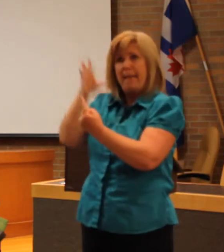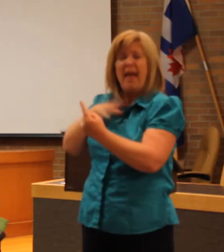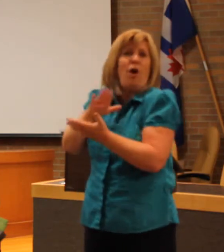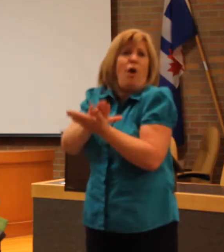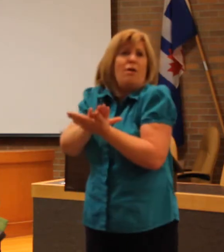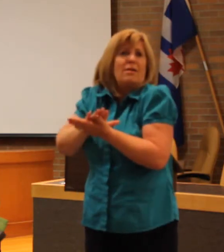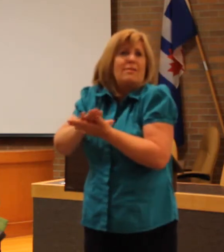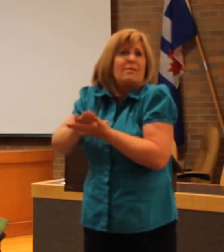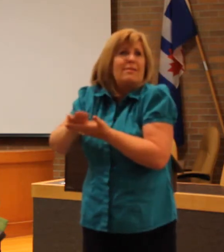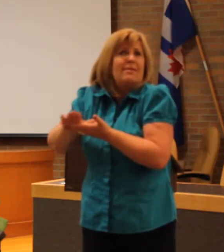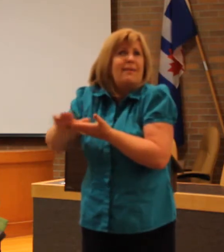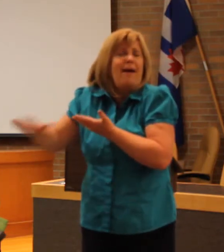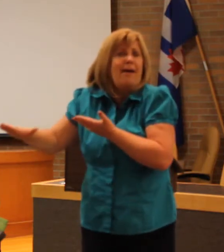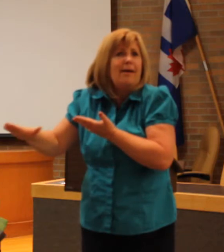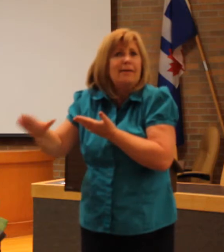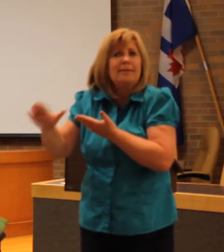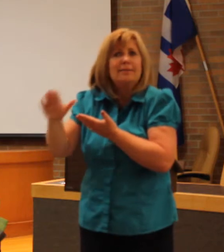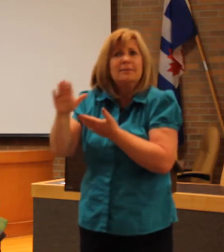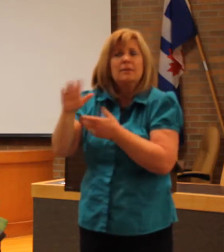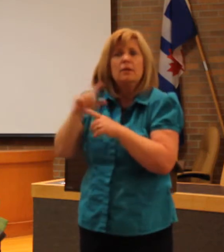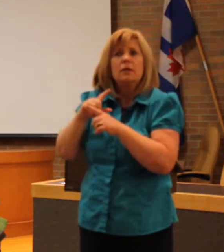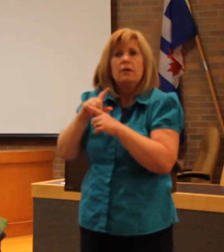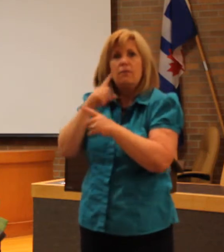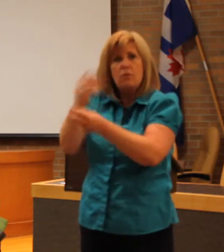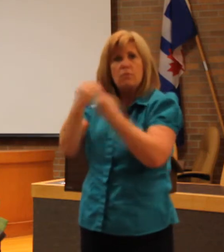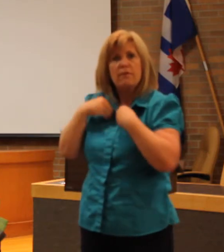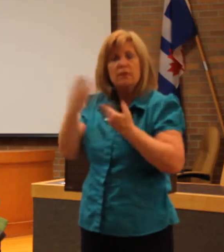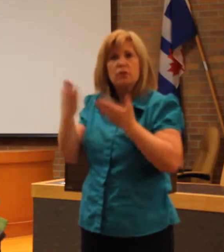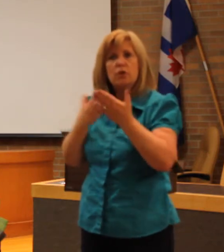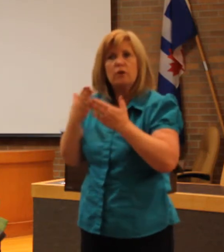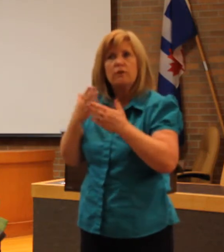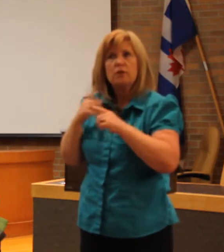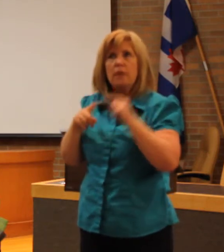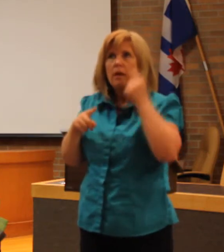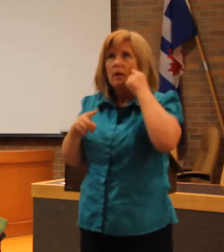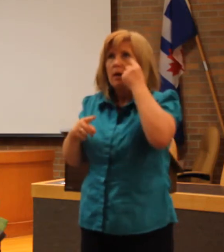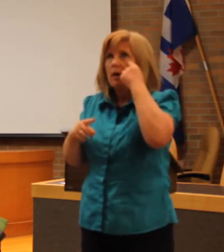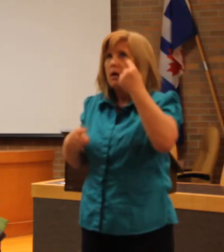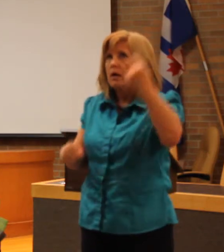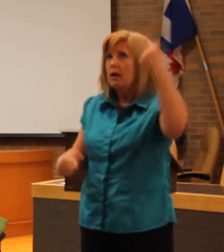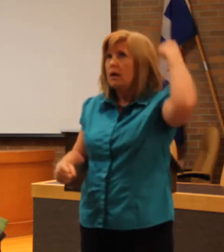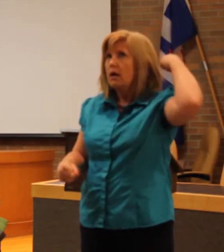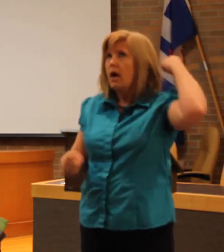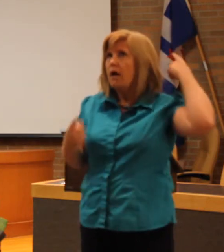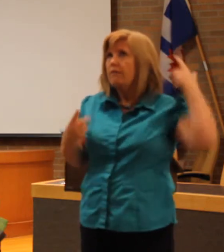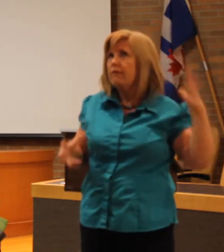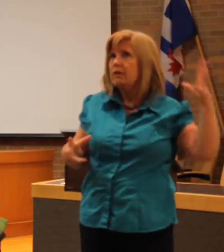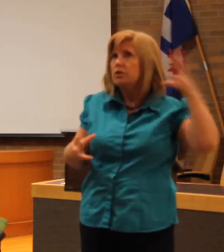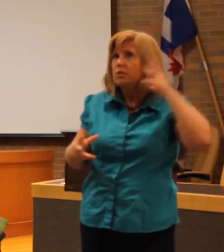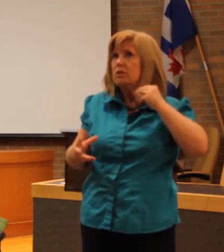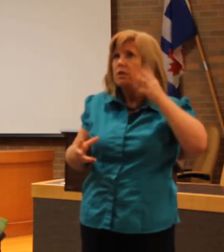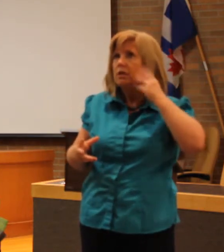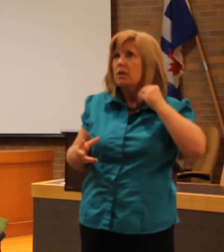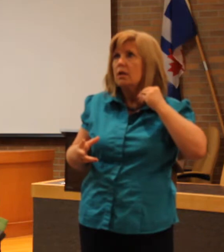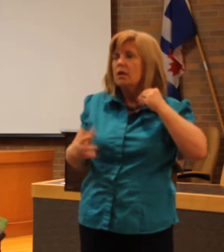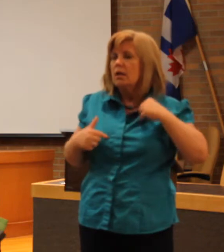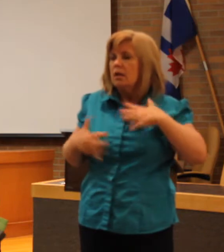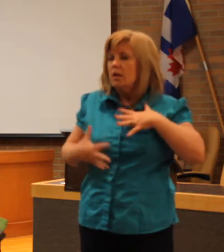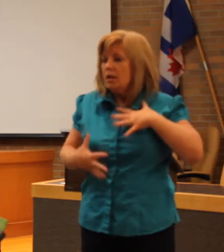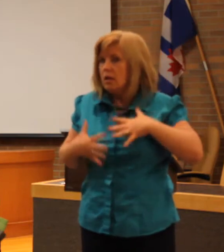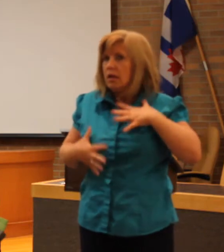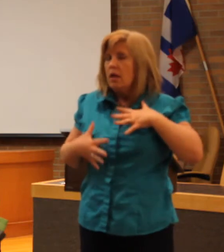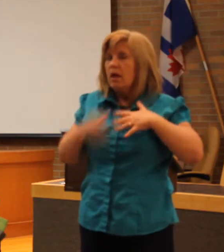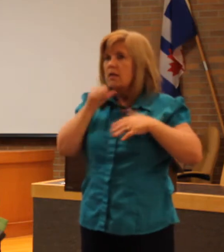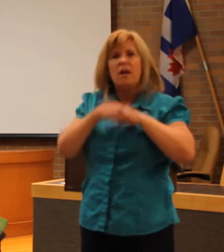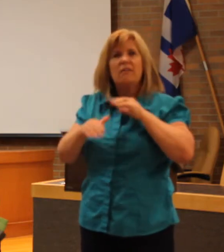but it's very re-traumatizing, perhaps for me, and I'm being forced to work with this individual. We also had